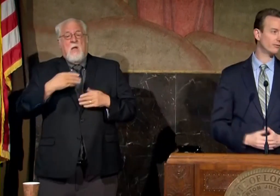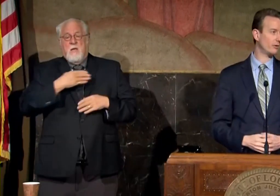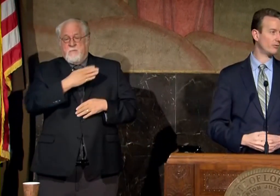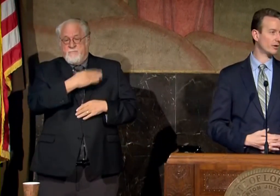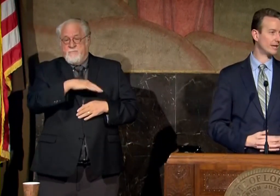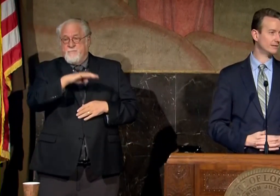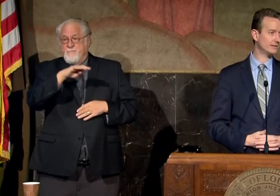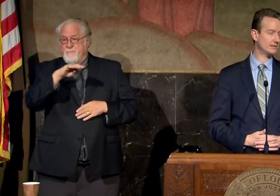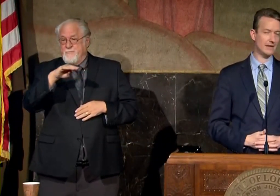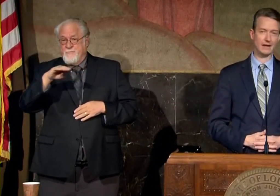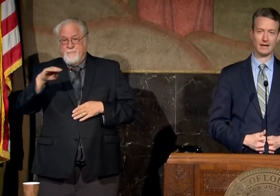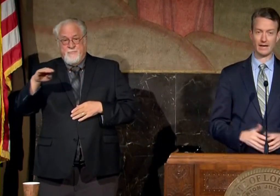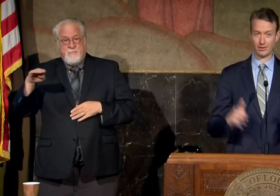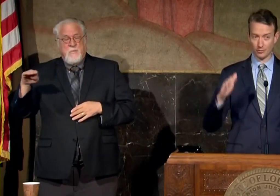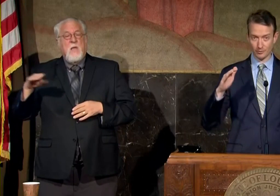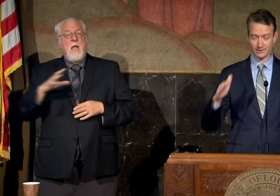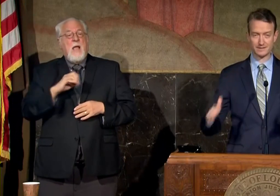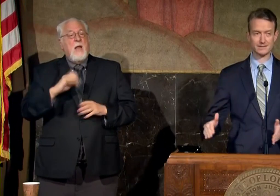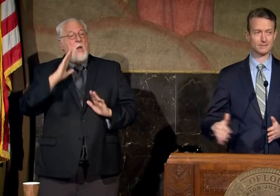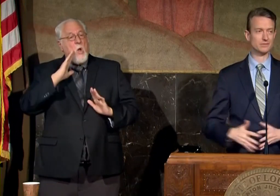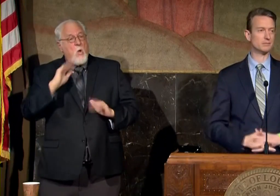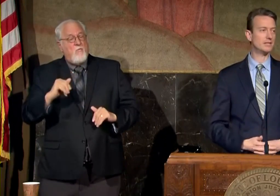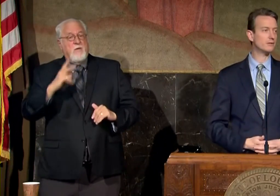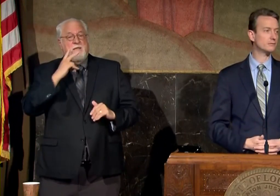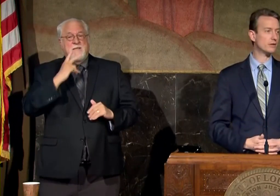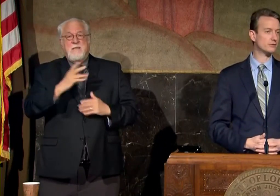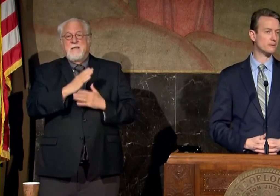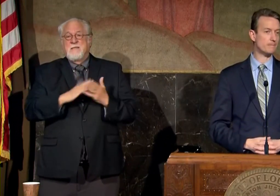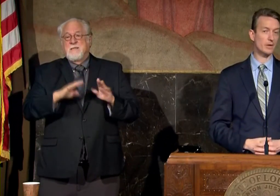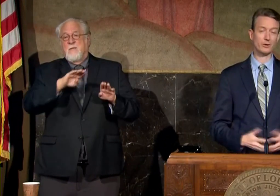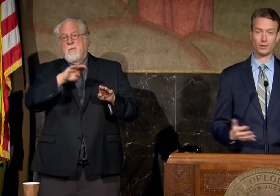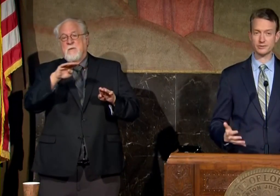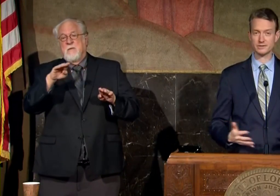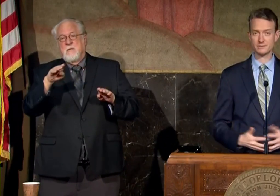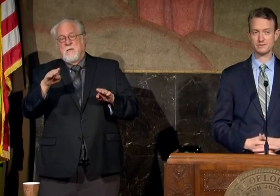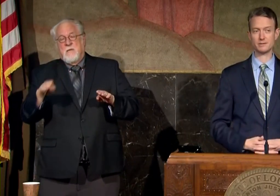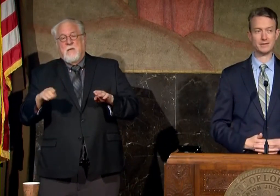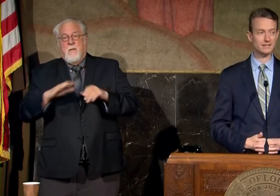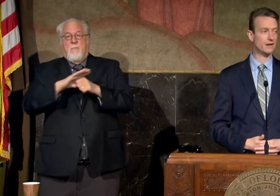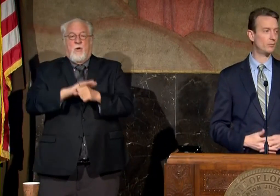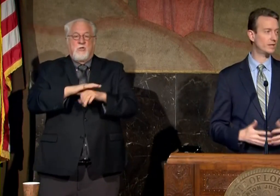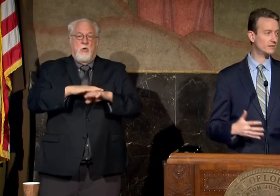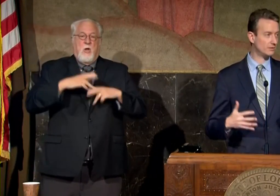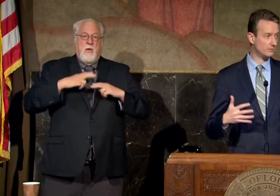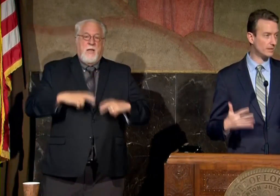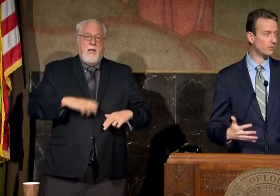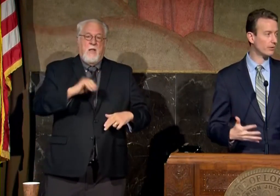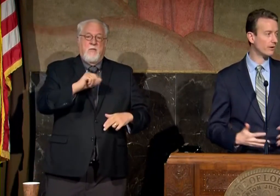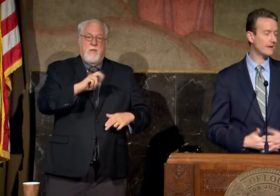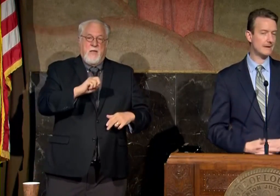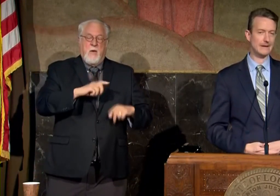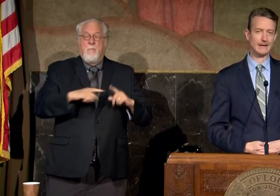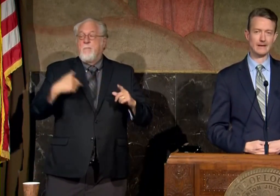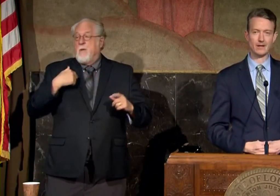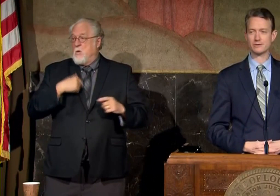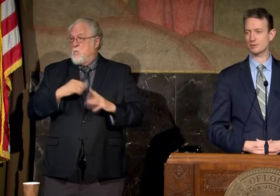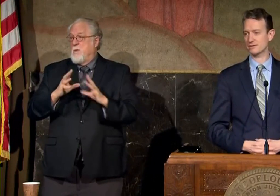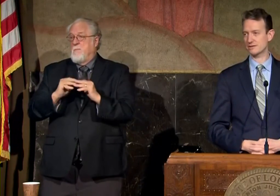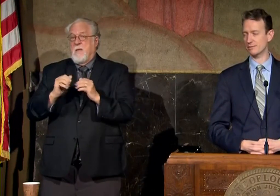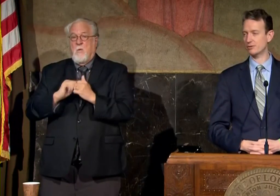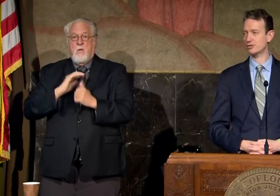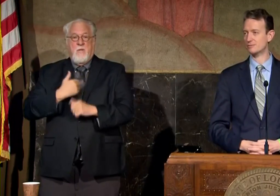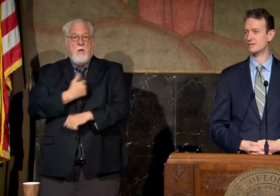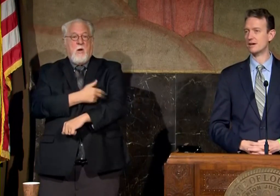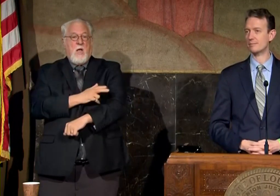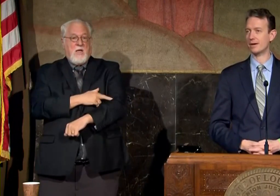off of of our cases uh and hopefully see some some decreased pressure on our health systems in the meantime we continue to meet with our uh hospital